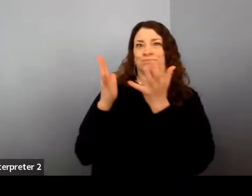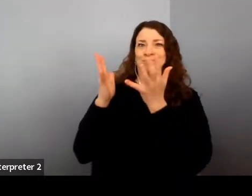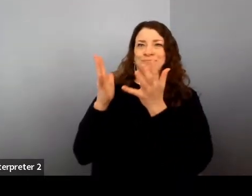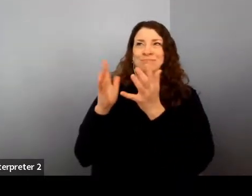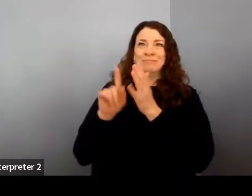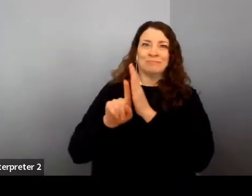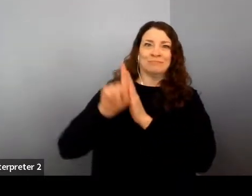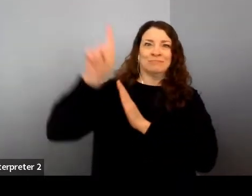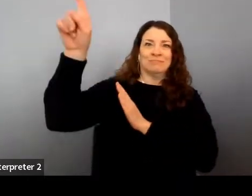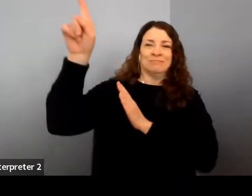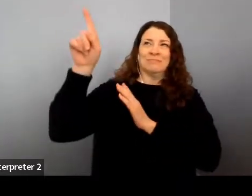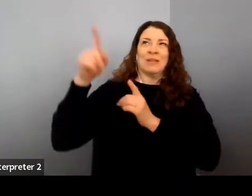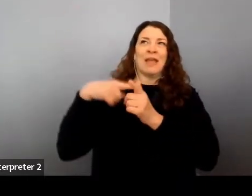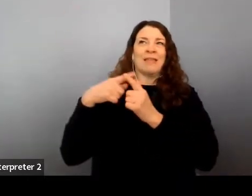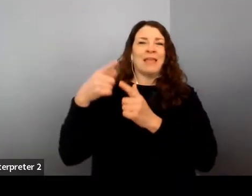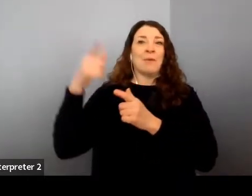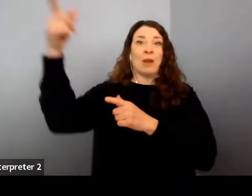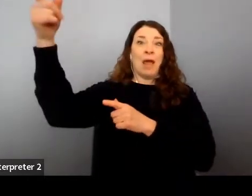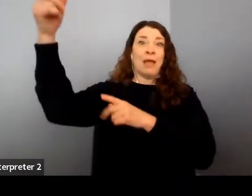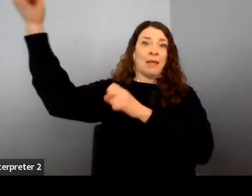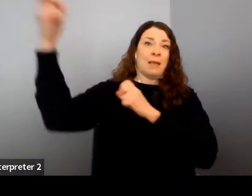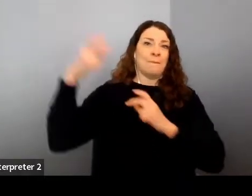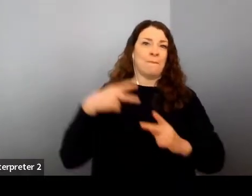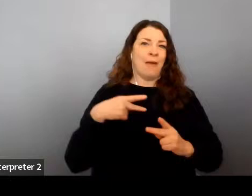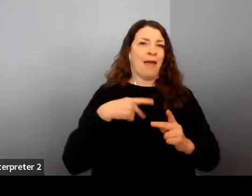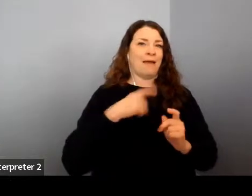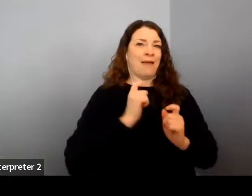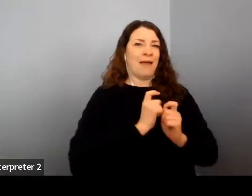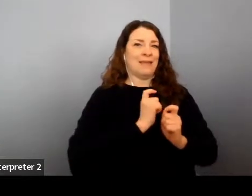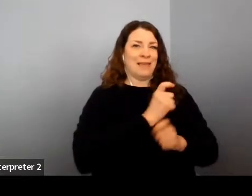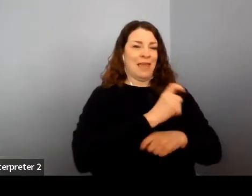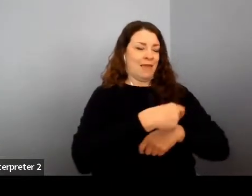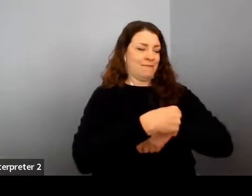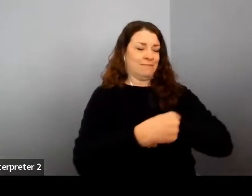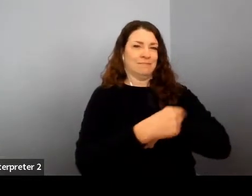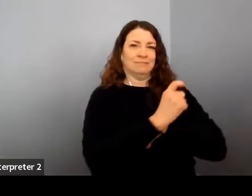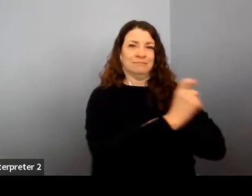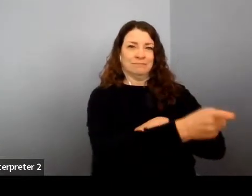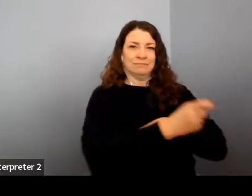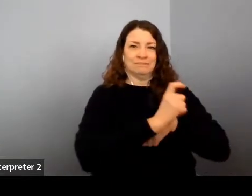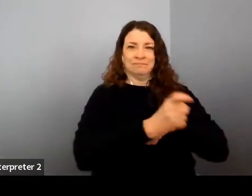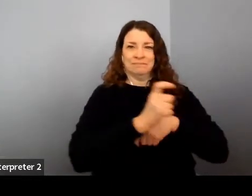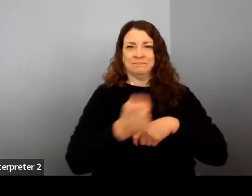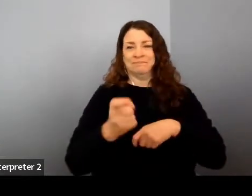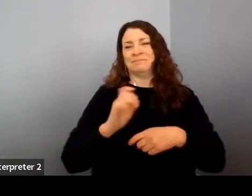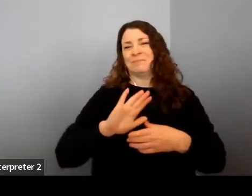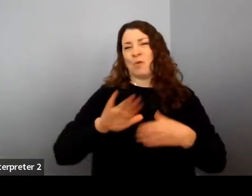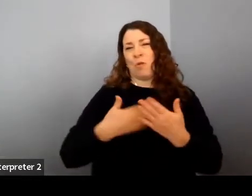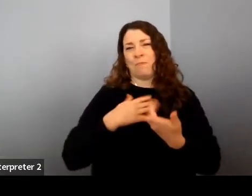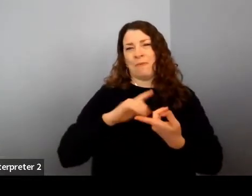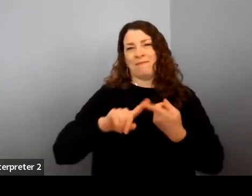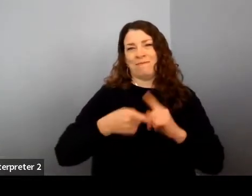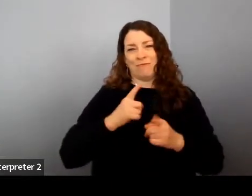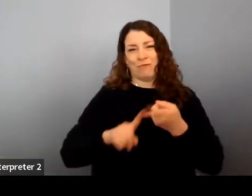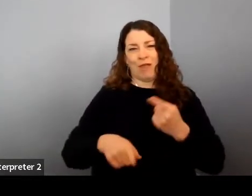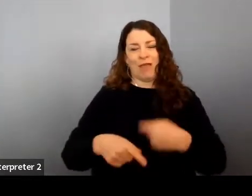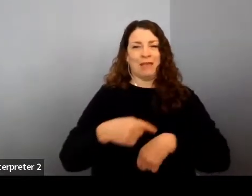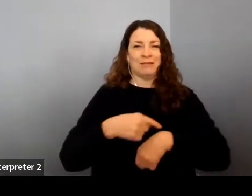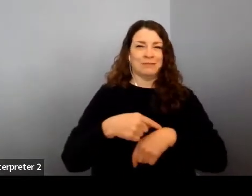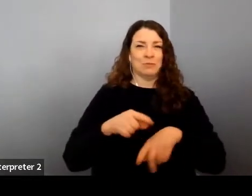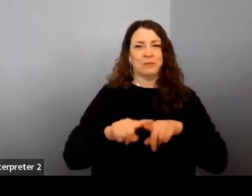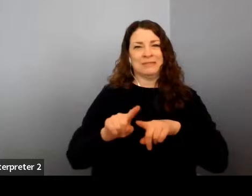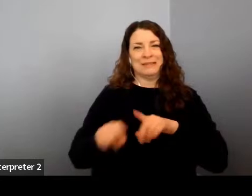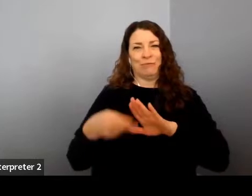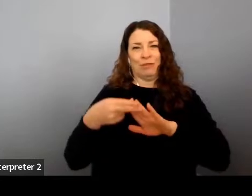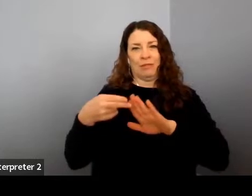friendship bracelets and I gave them each a space flown friendship bracelet. And this one says astronaut era. And so, you know, I do think there's